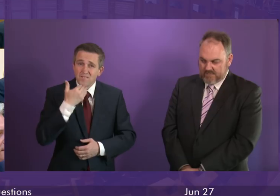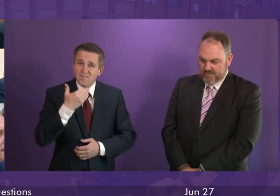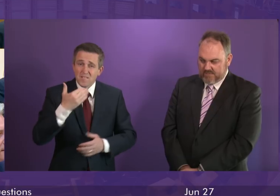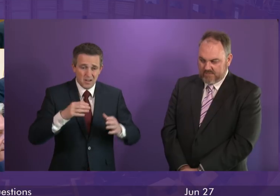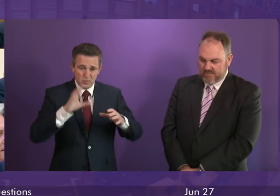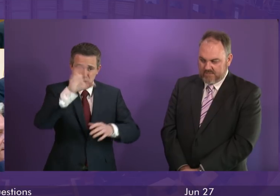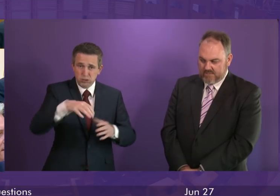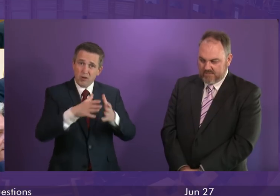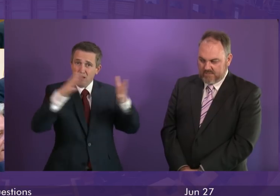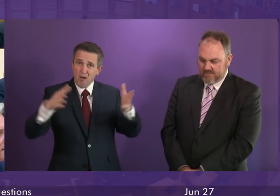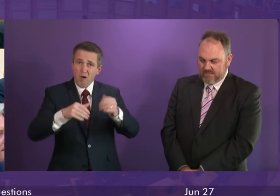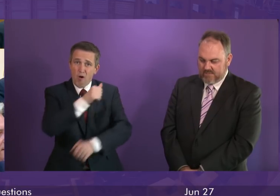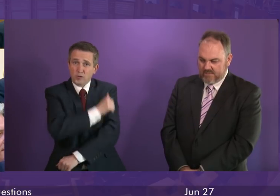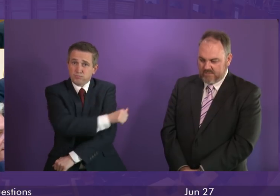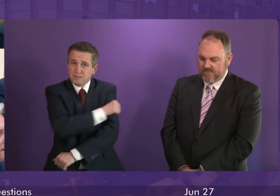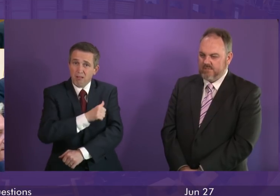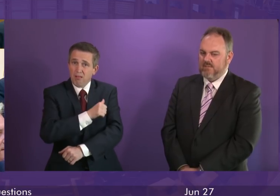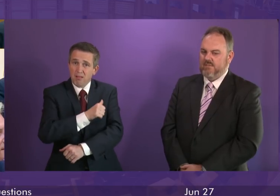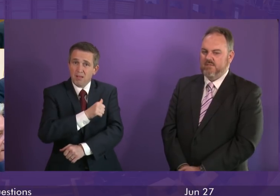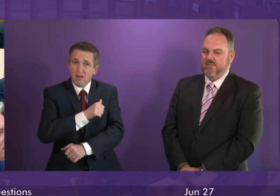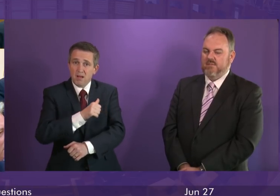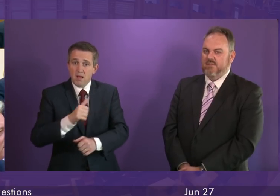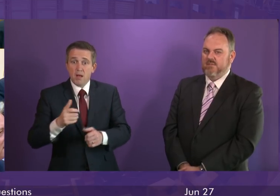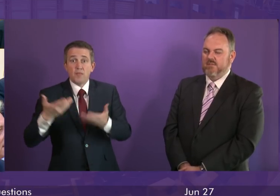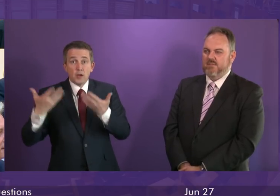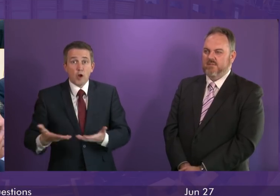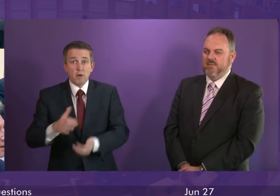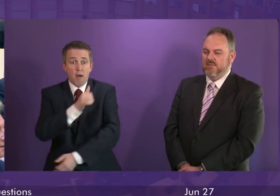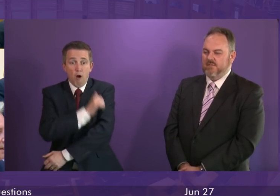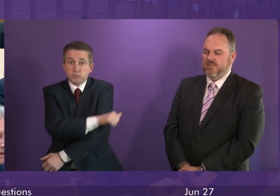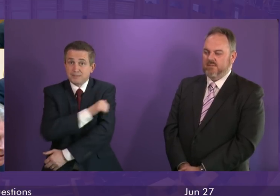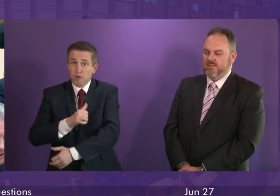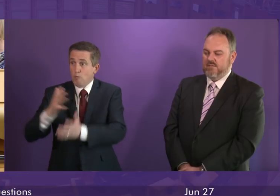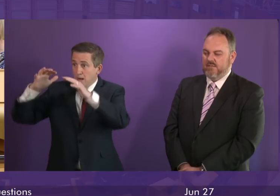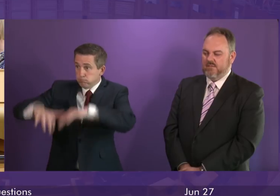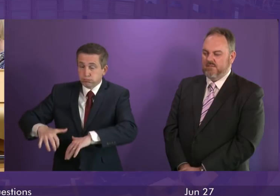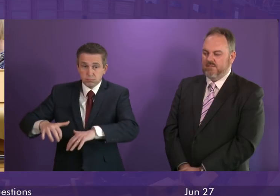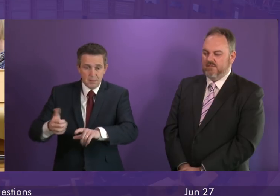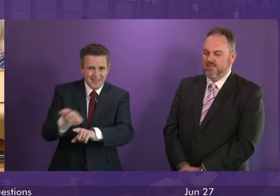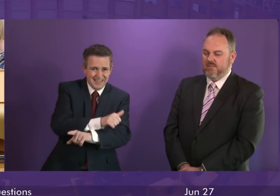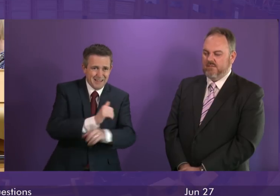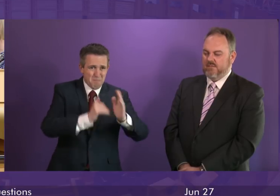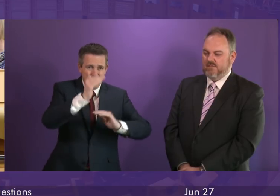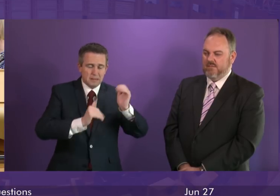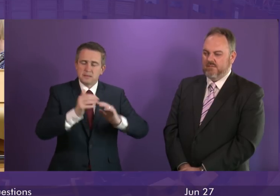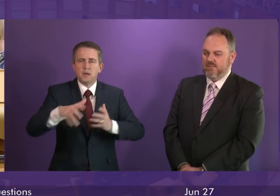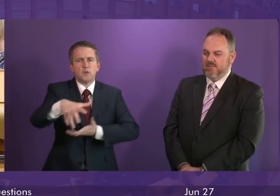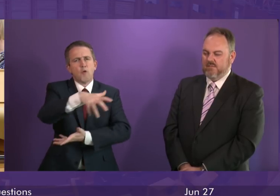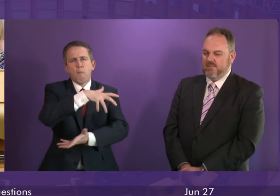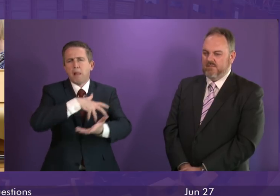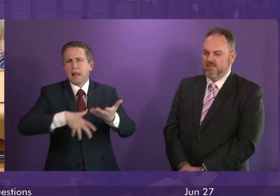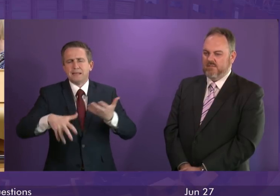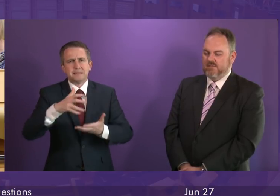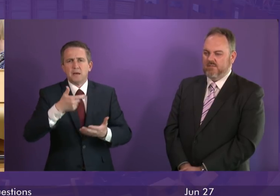a new hospital. would require demolition of the existing hospital and raise lots of issues around patient safety. She